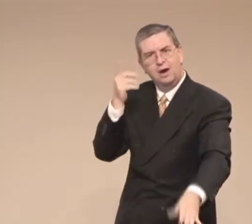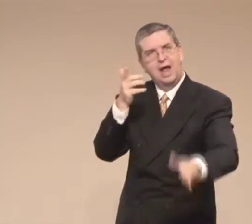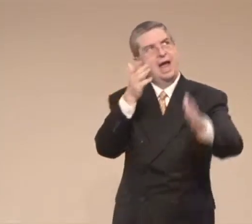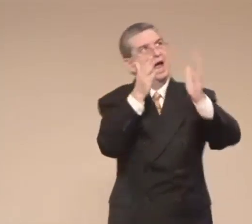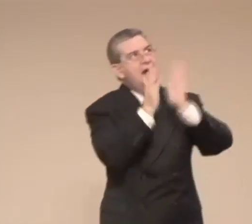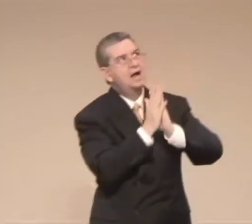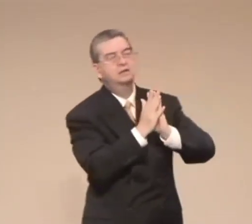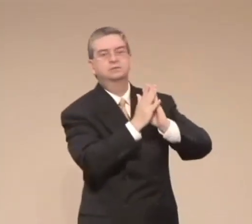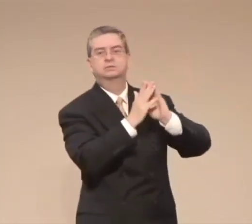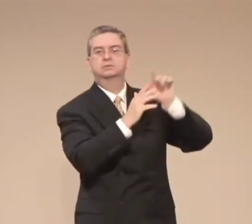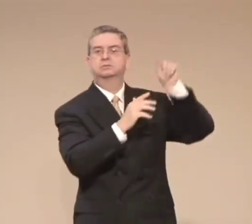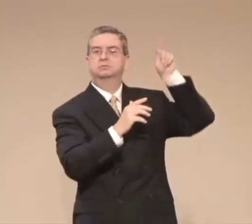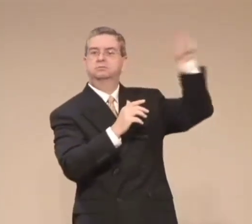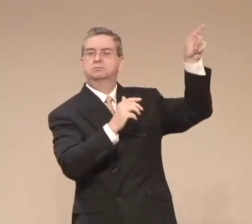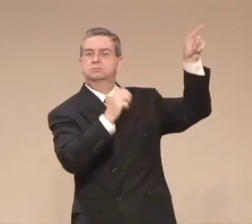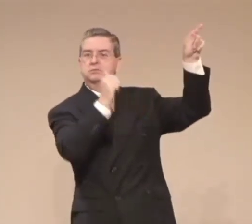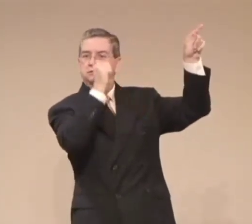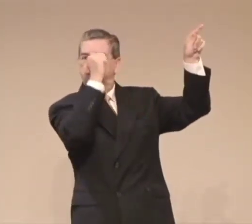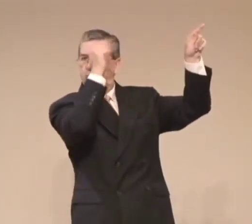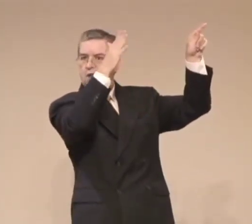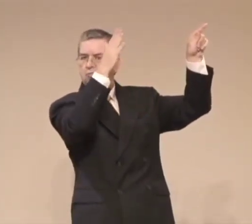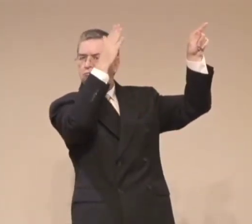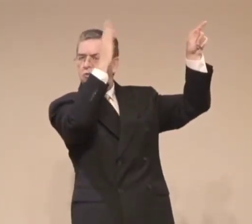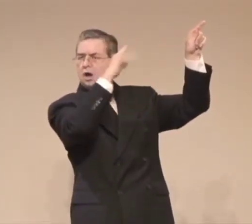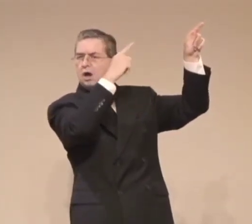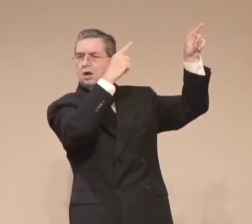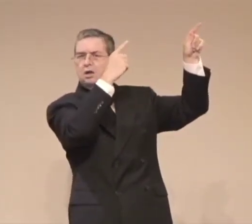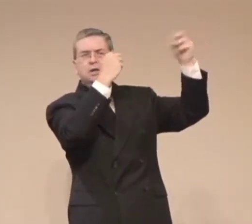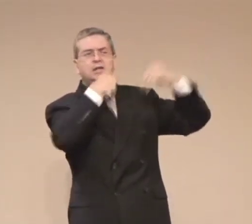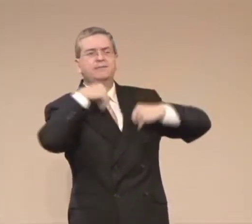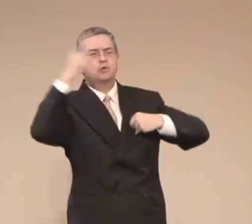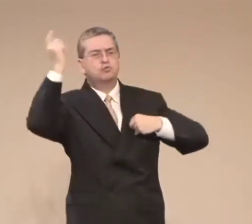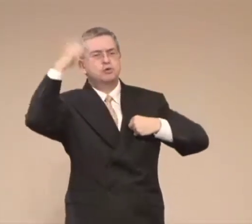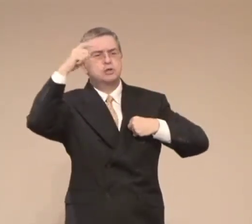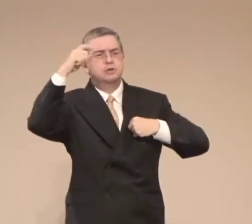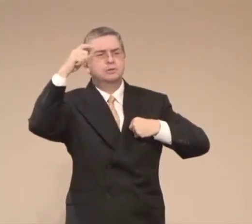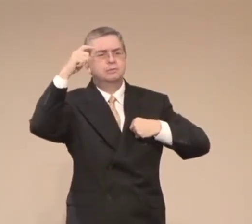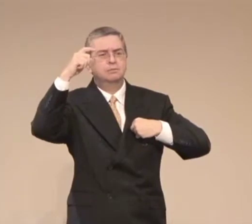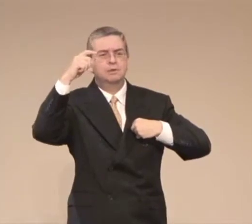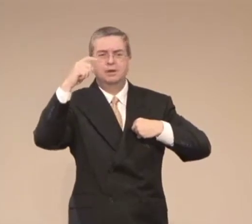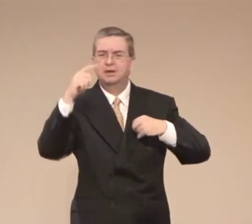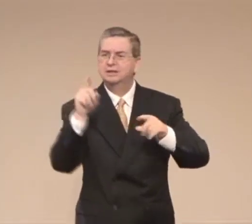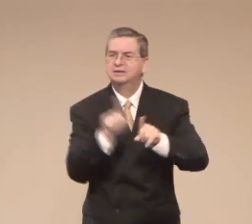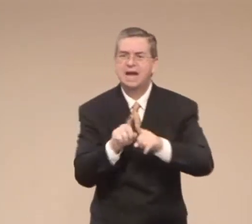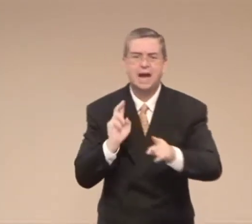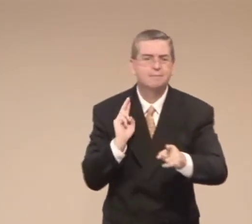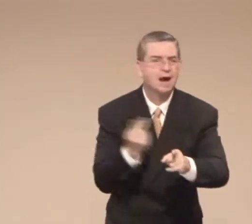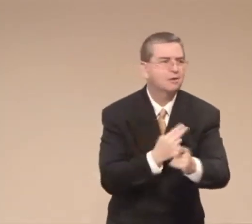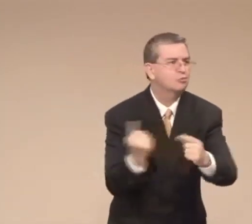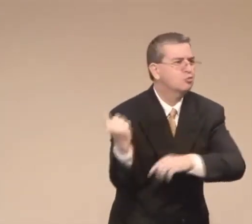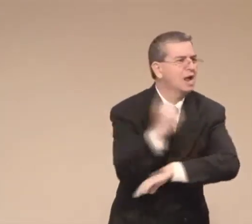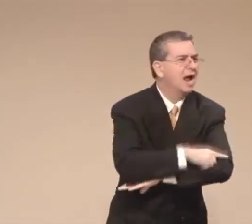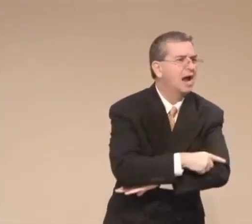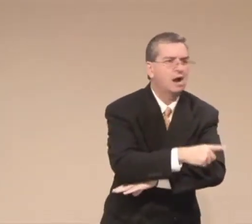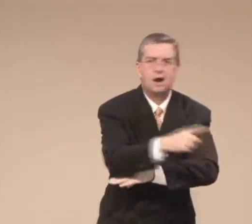Now if you're wondering, how did Solomon know that that would happen? Because he asked the Lord for wisdom.